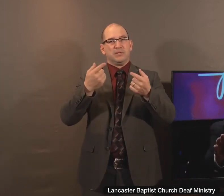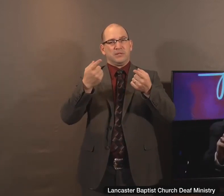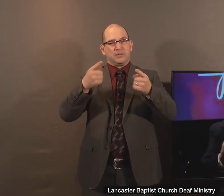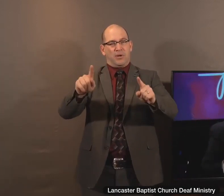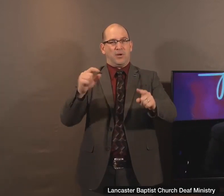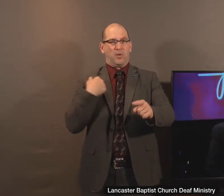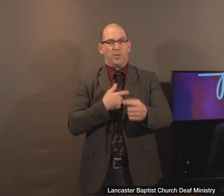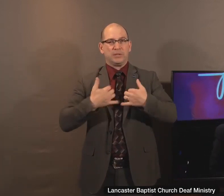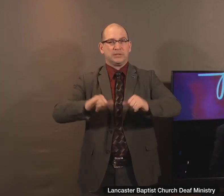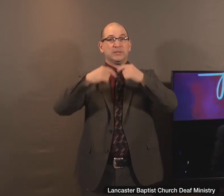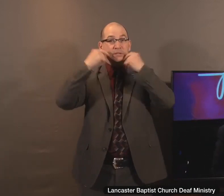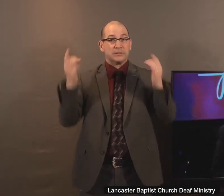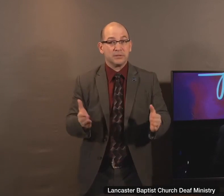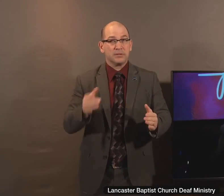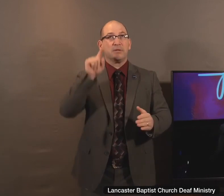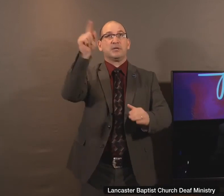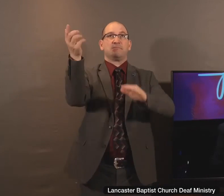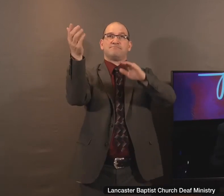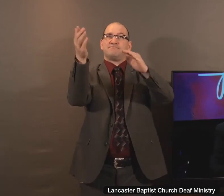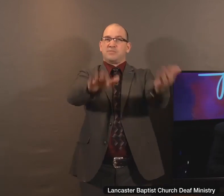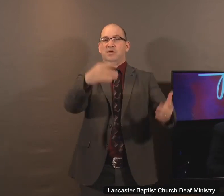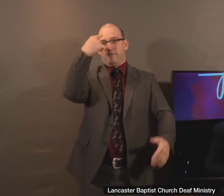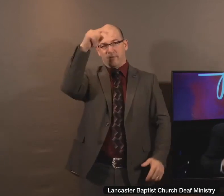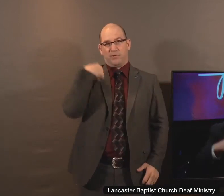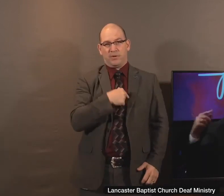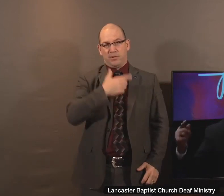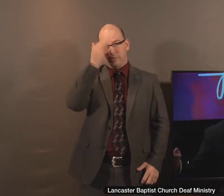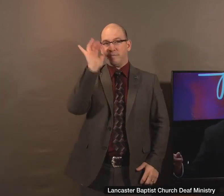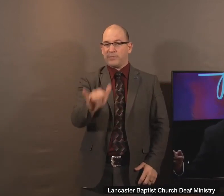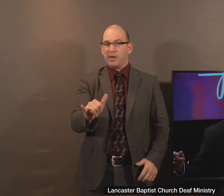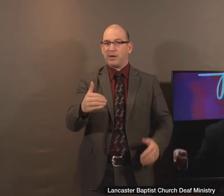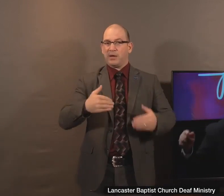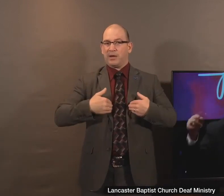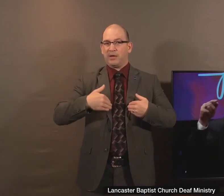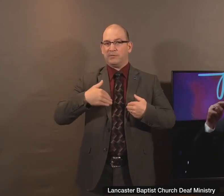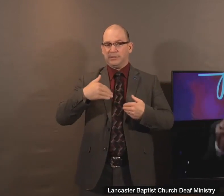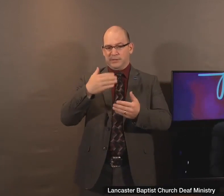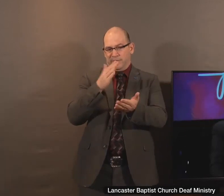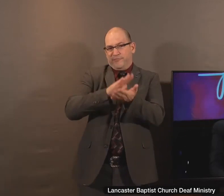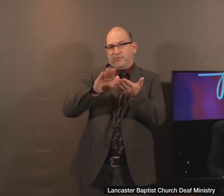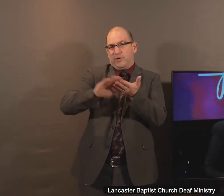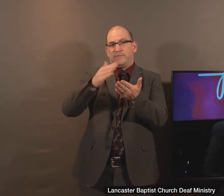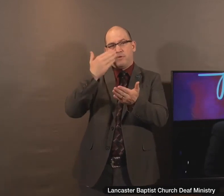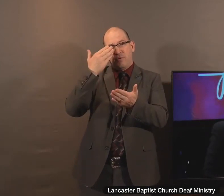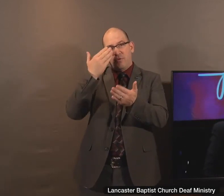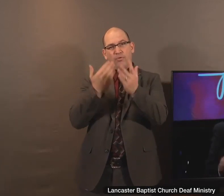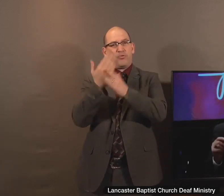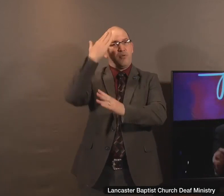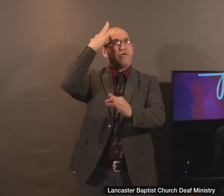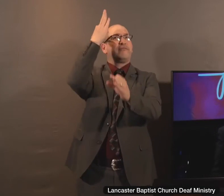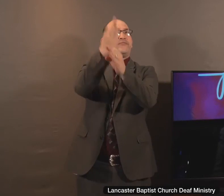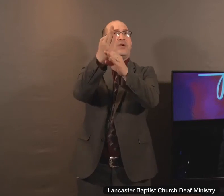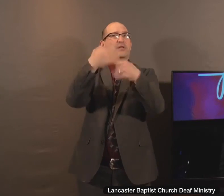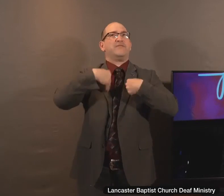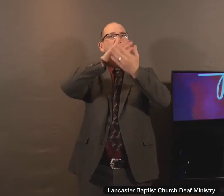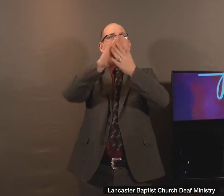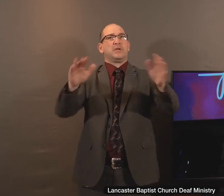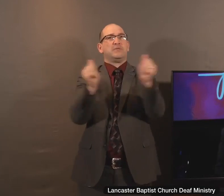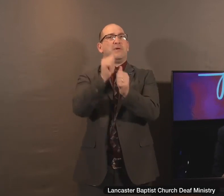sinners, Christ died for us. Therefore, being justified by faith, we have peace with God. And this woman walked into the